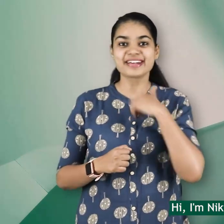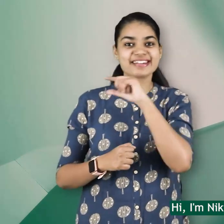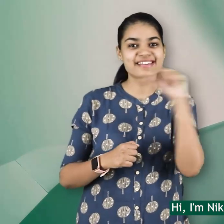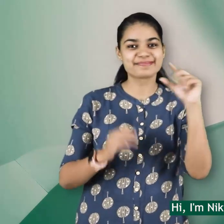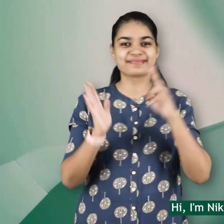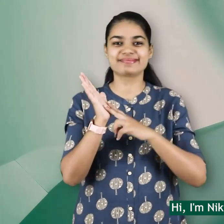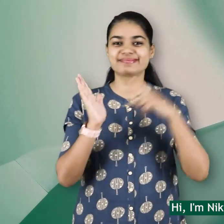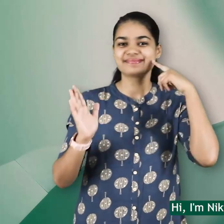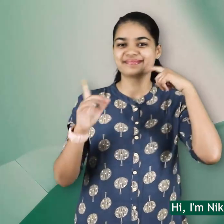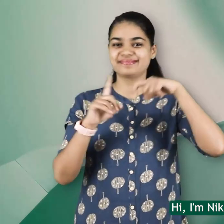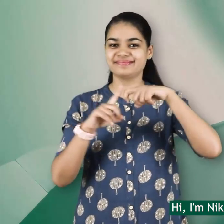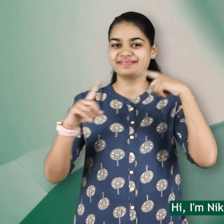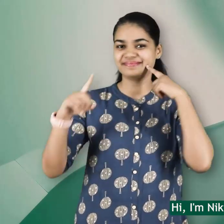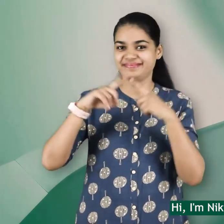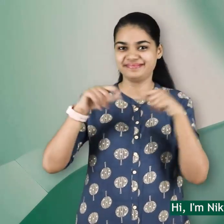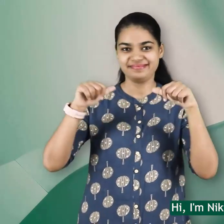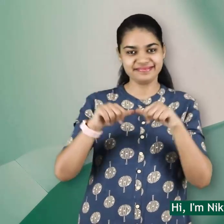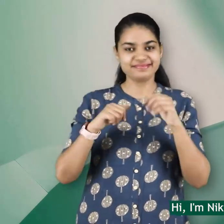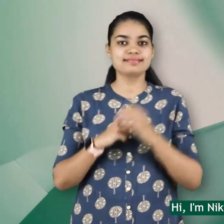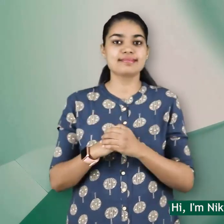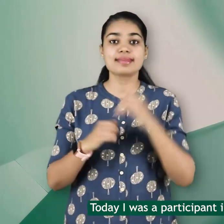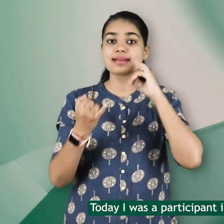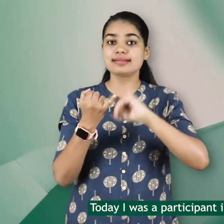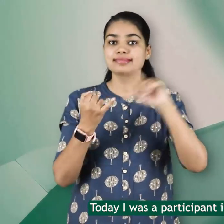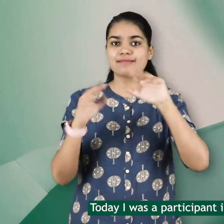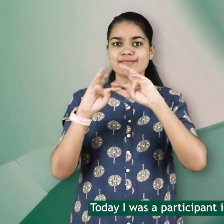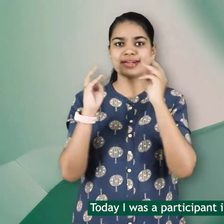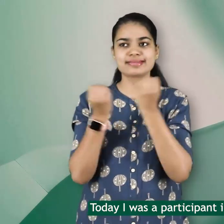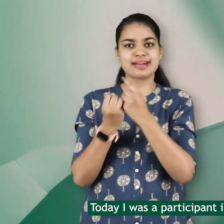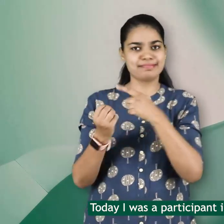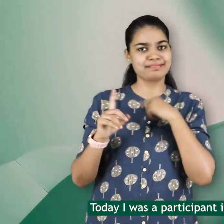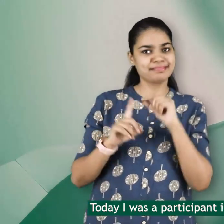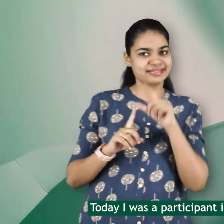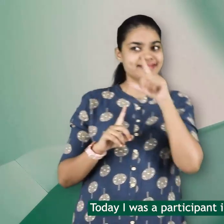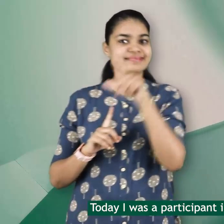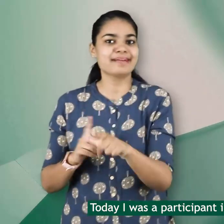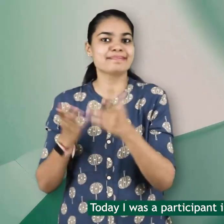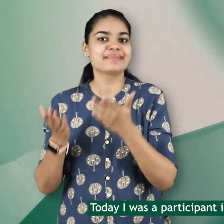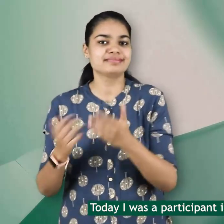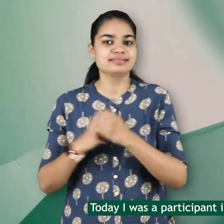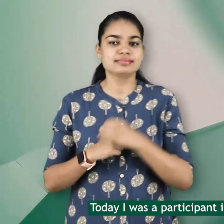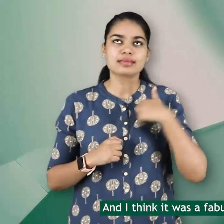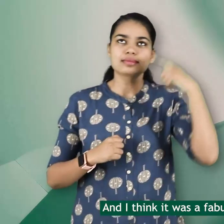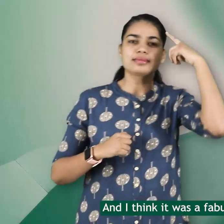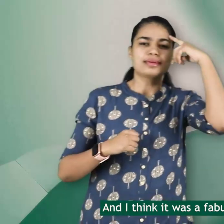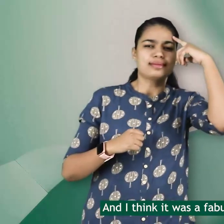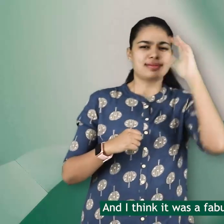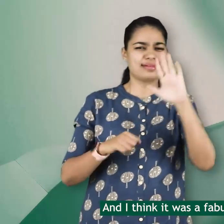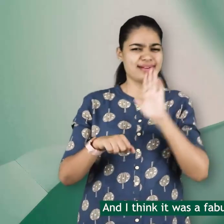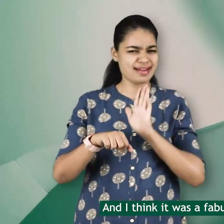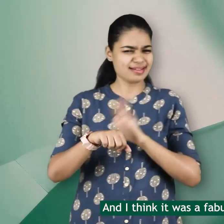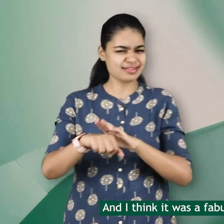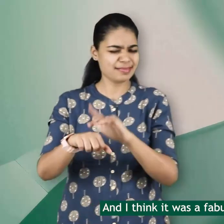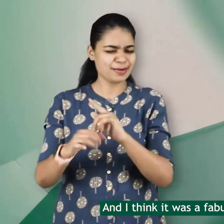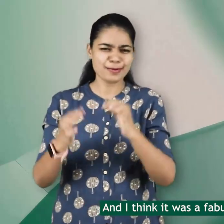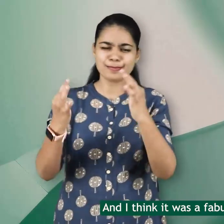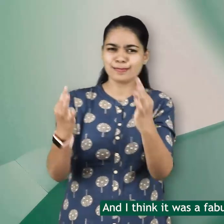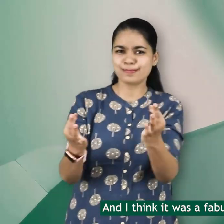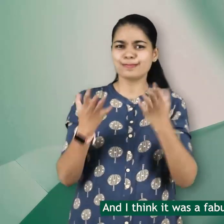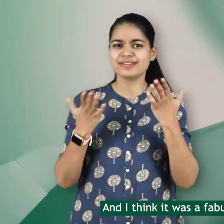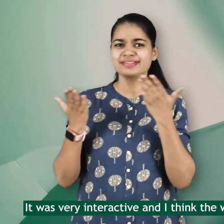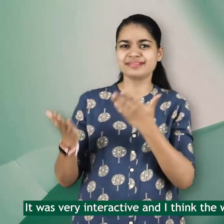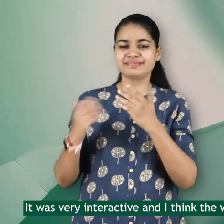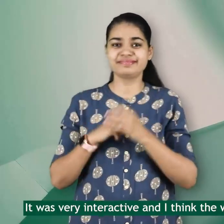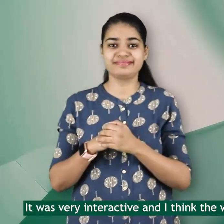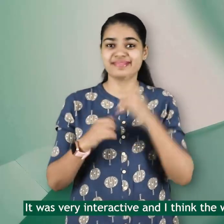Hi, I'm Nikita and today I was a participant of the ISL workshop and I think it was a fabulous experience. It was very